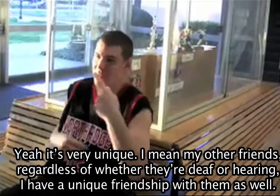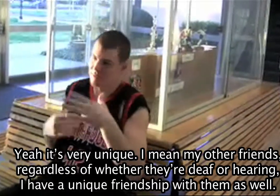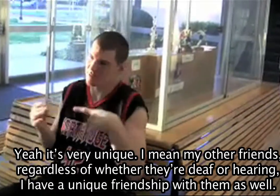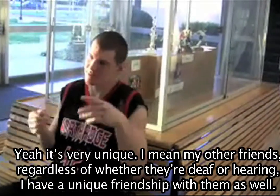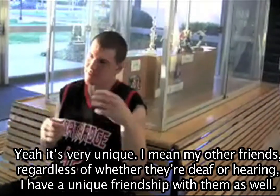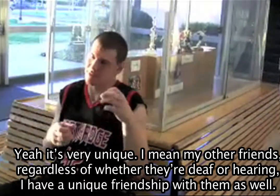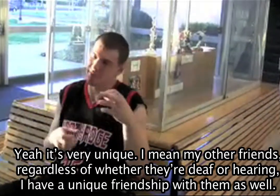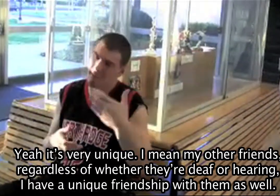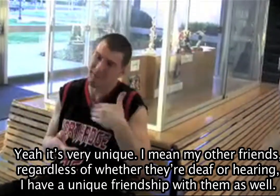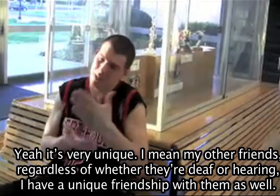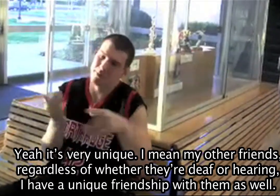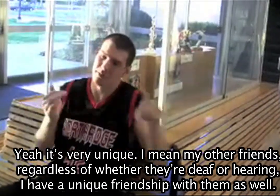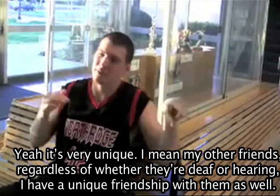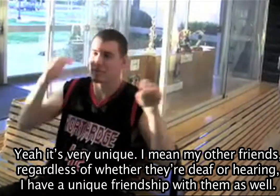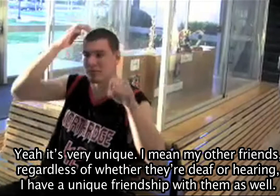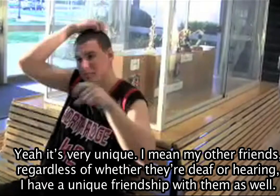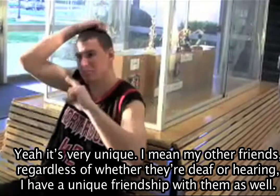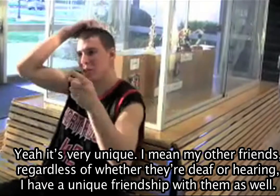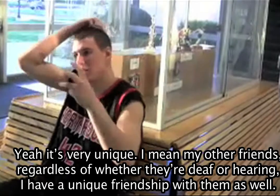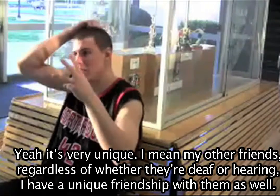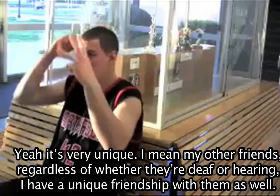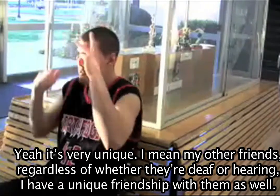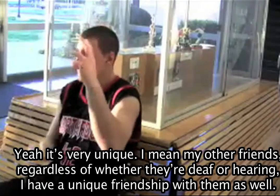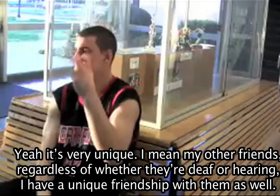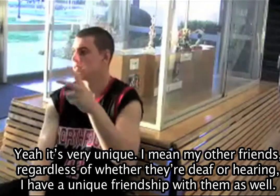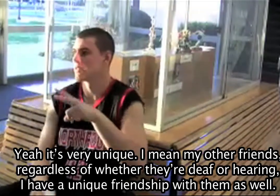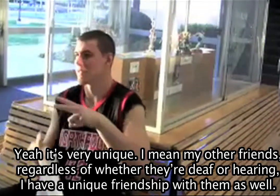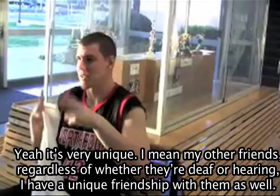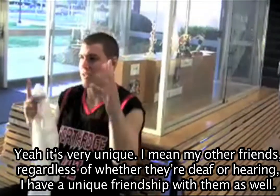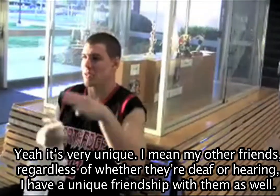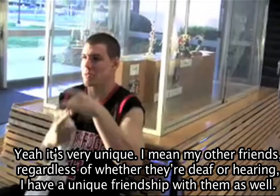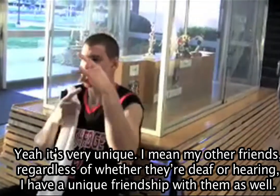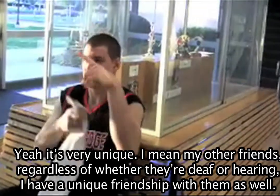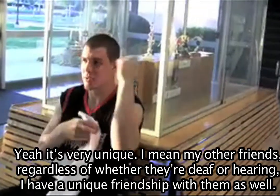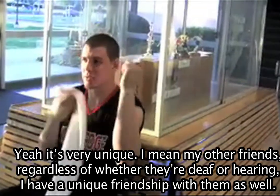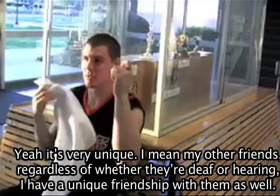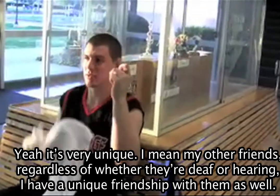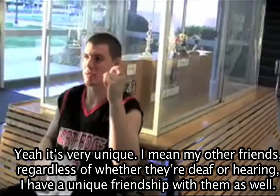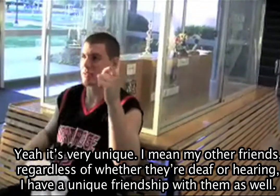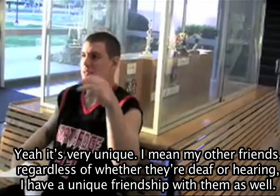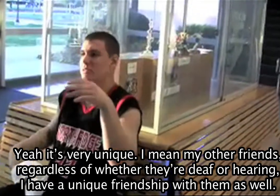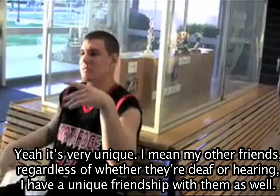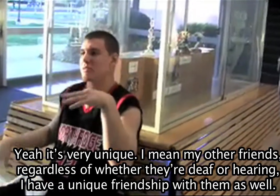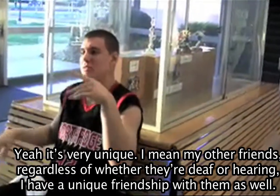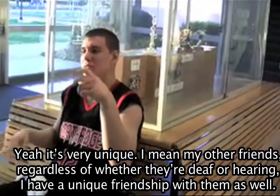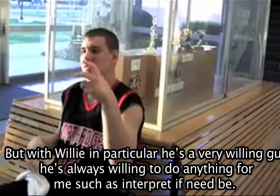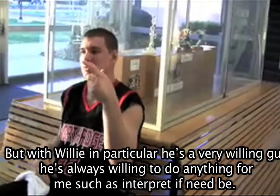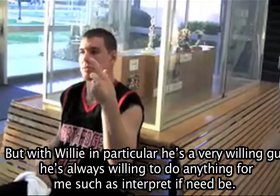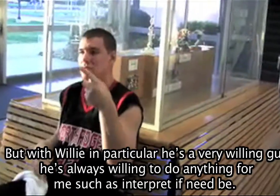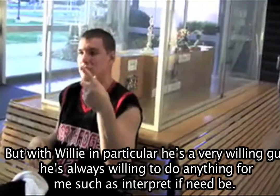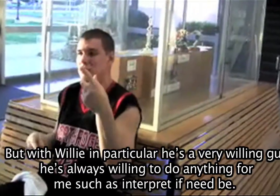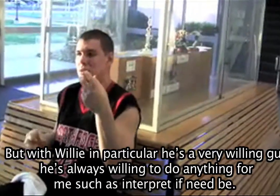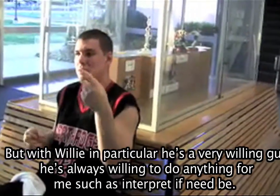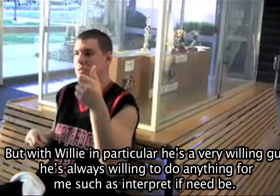I mean, my other friends, you know, regardless of whether they're deaf or hearing, I have a unique friendship with them as well, but with Billy in particular,